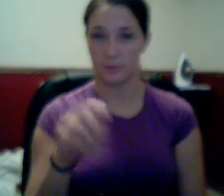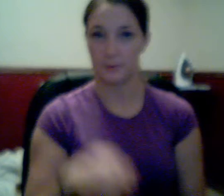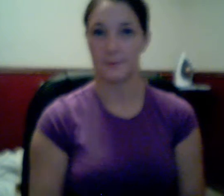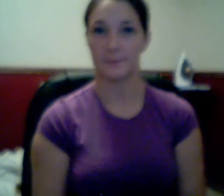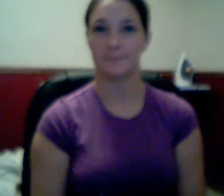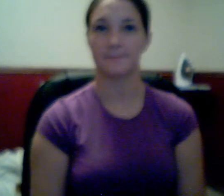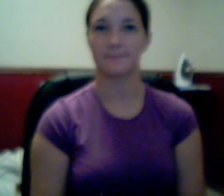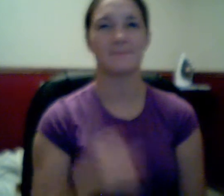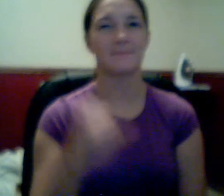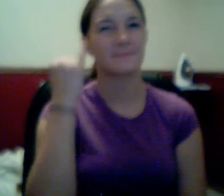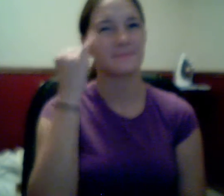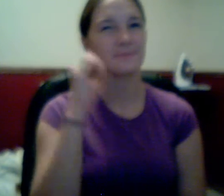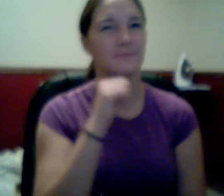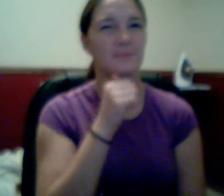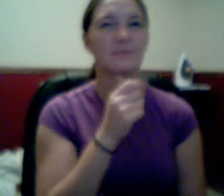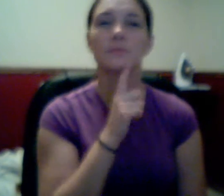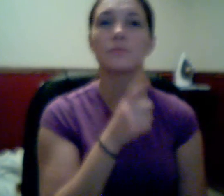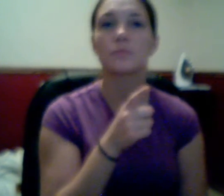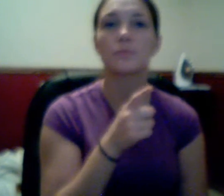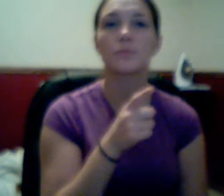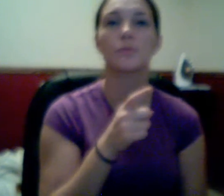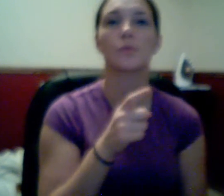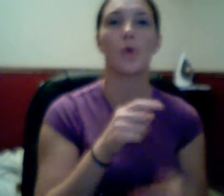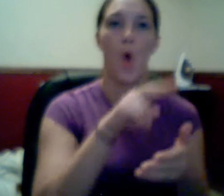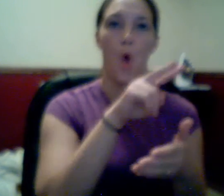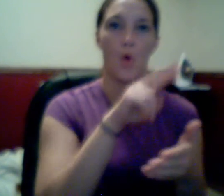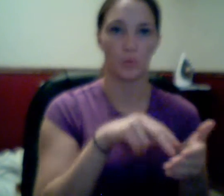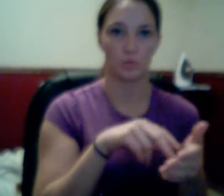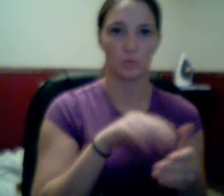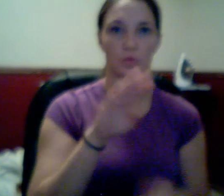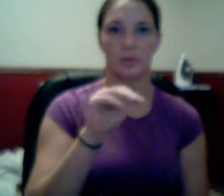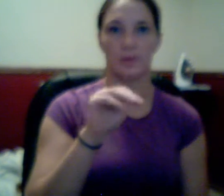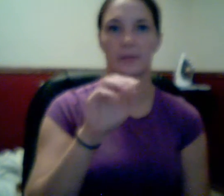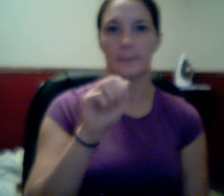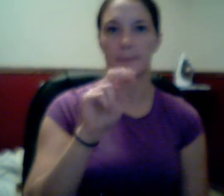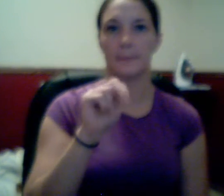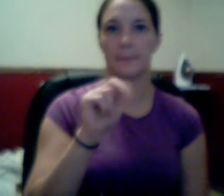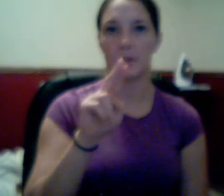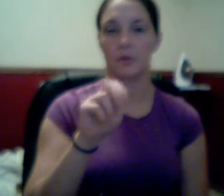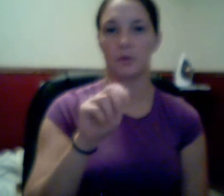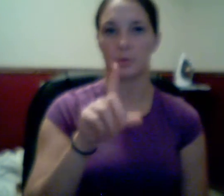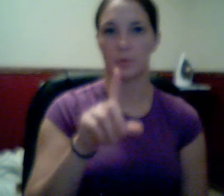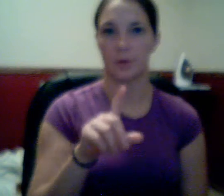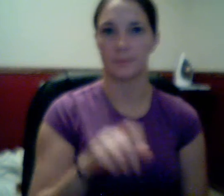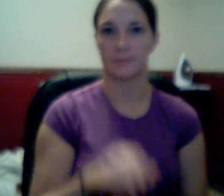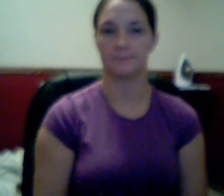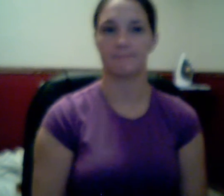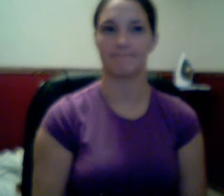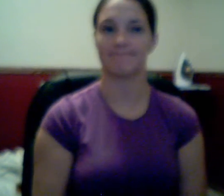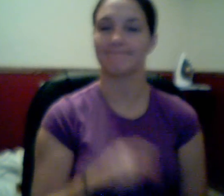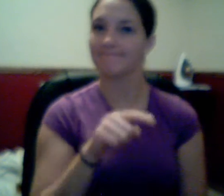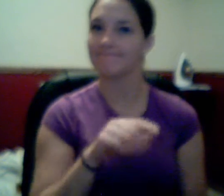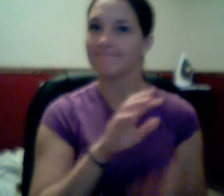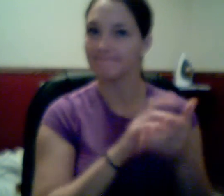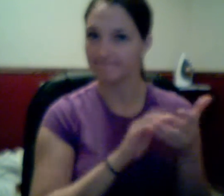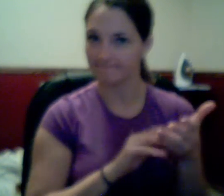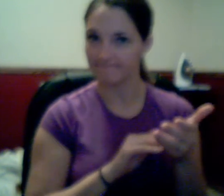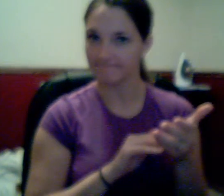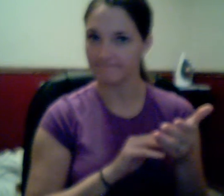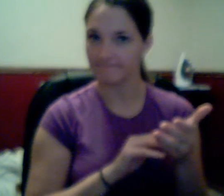read the circumference. In this case, we press the square root key first. And, again, since it's not a main key, we